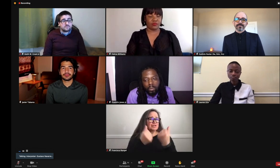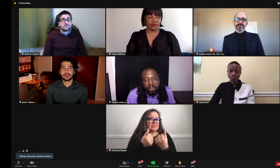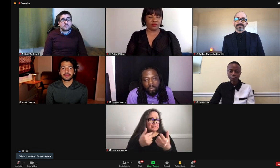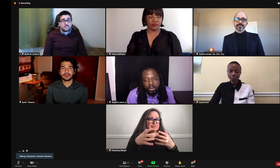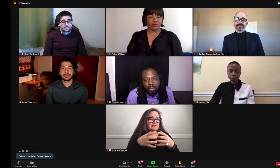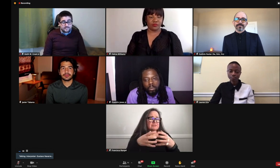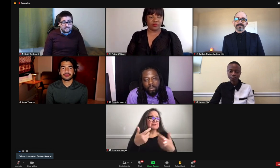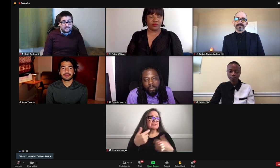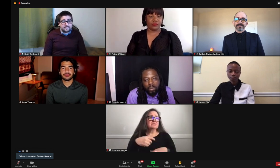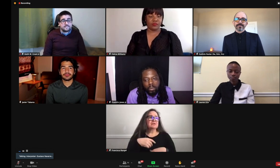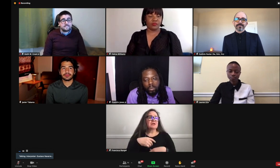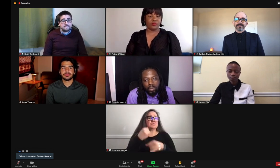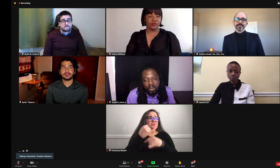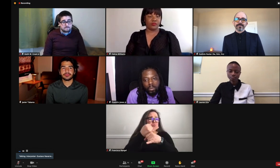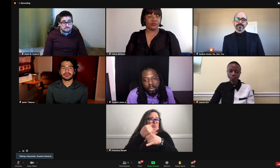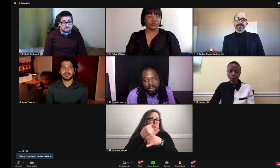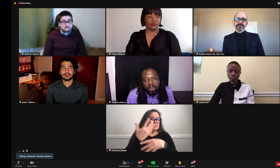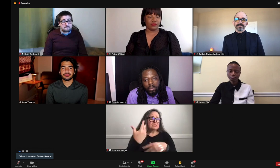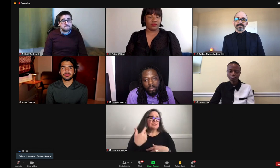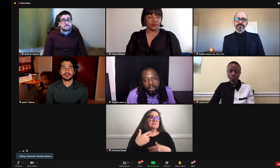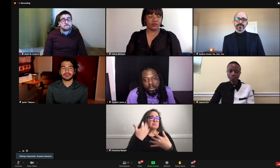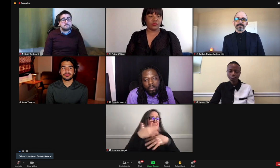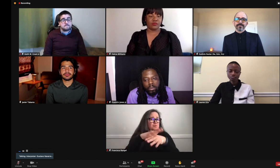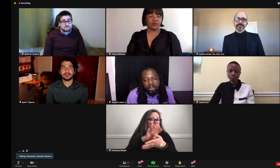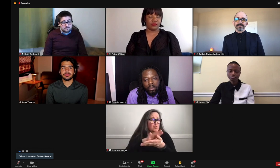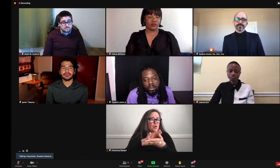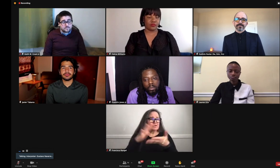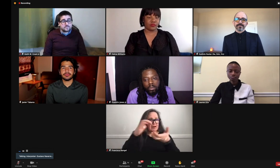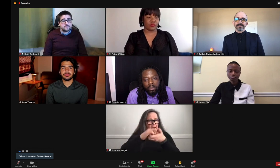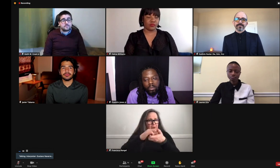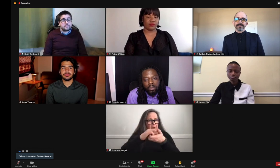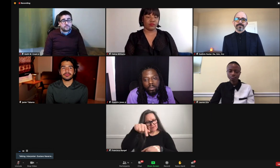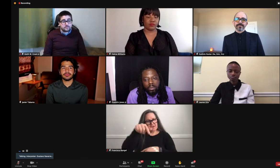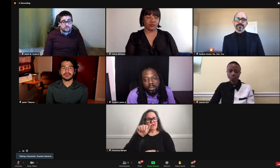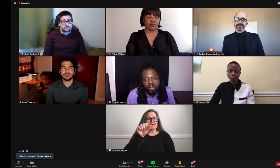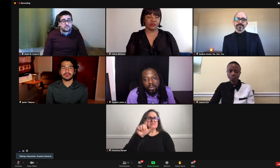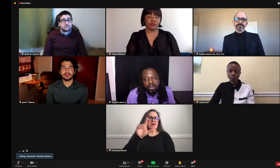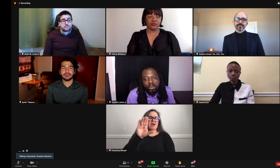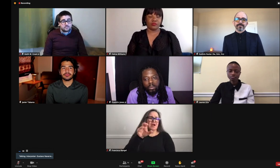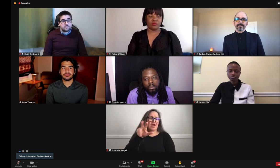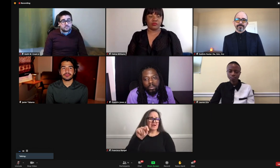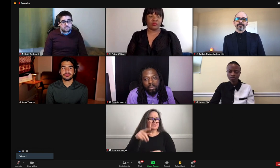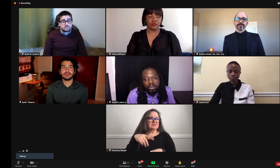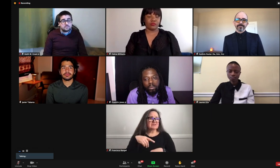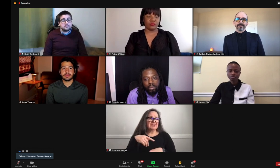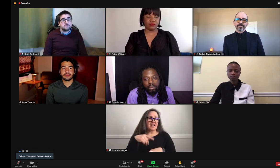mentoring. Different associations, schools for the deaf, mainstream programs need to collaborate with ASL Connect.